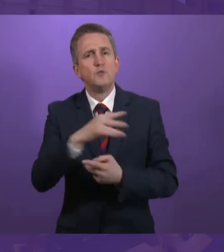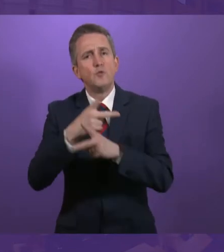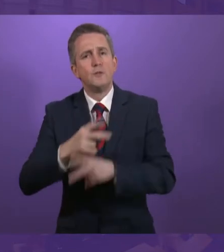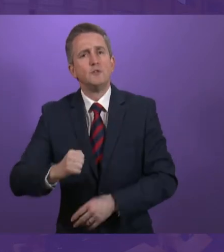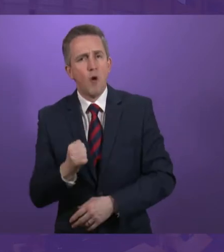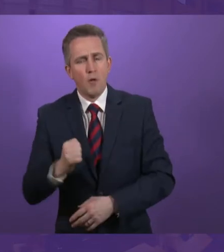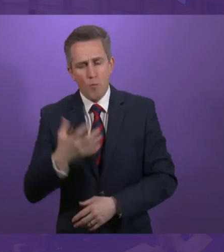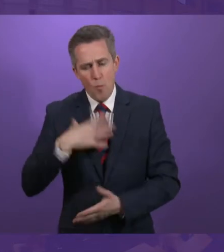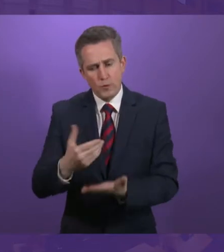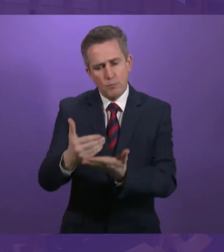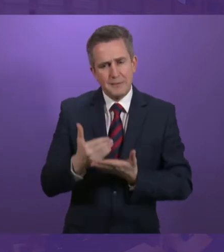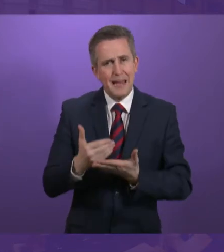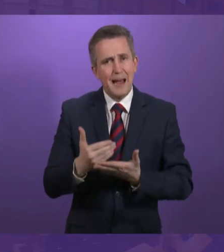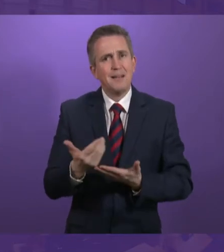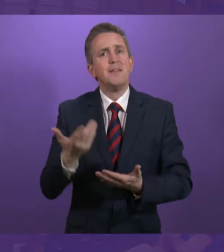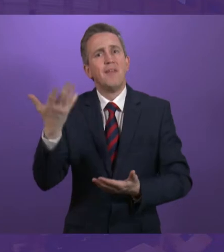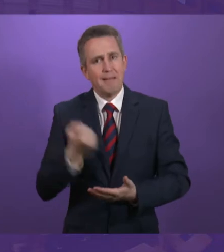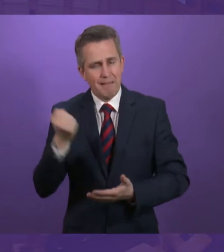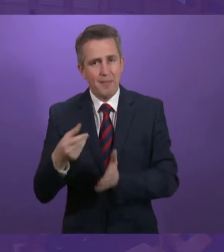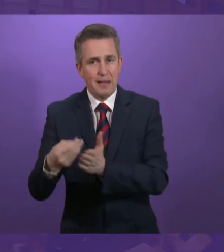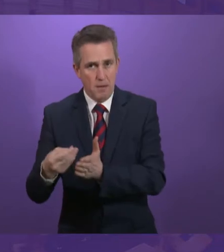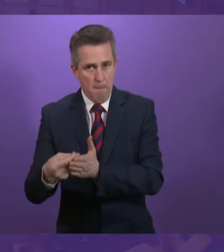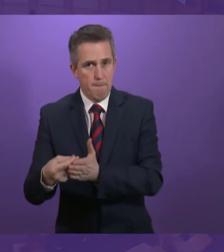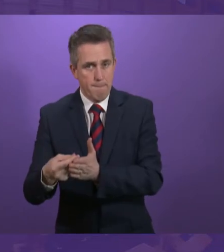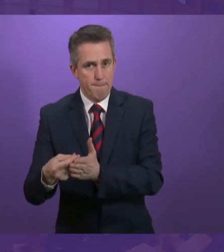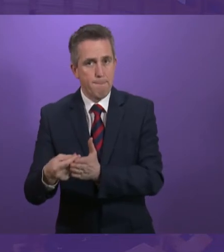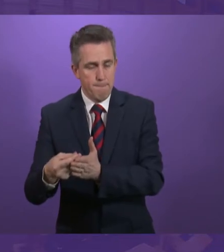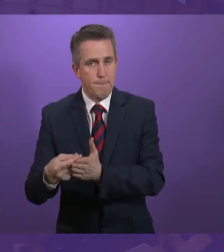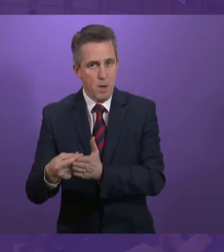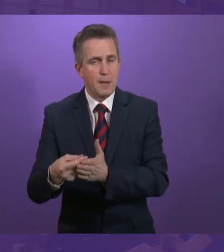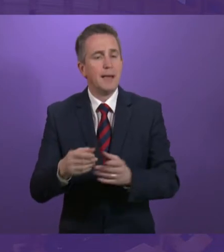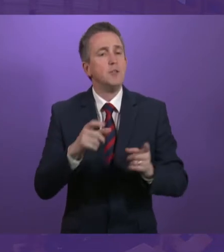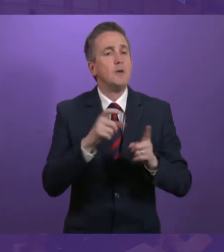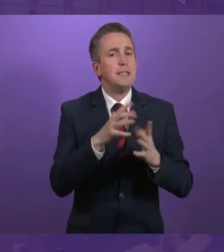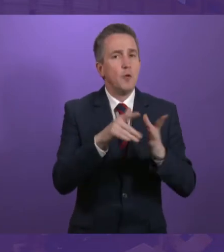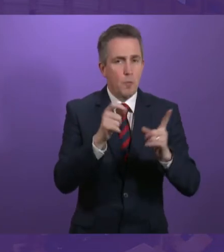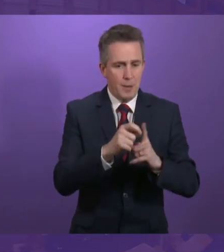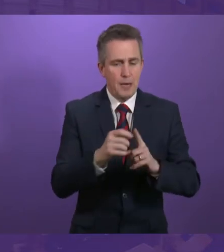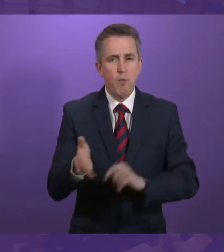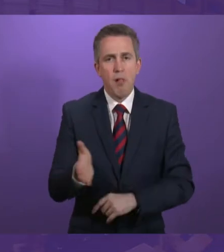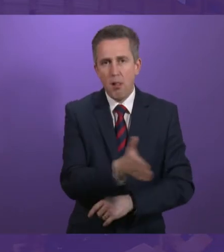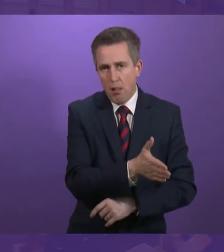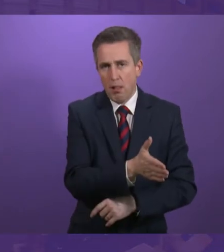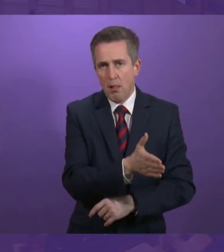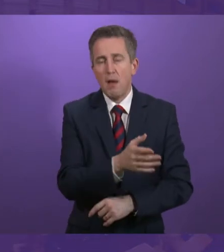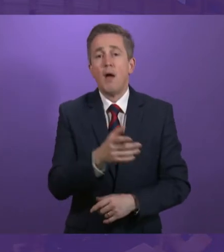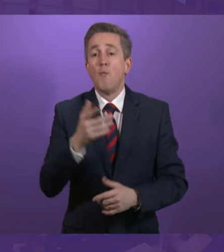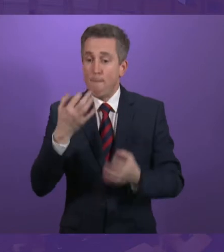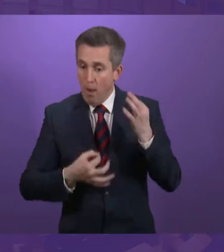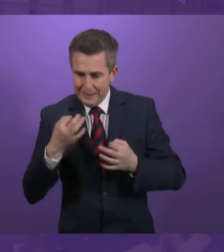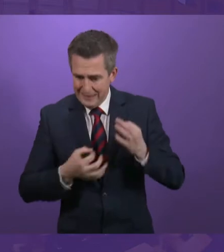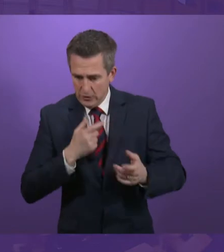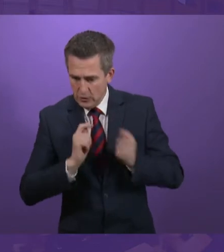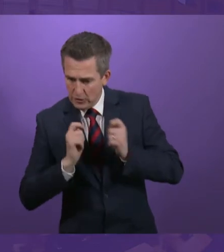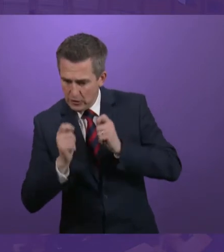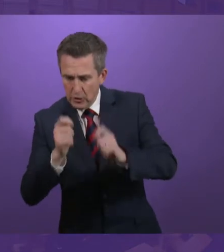protected from aspects of the current DWP regime but protected too from the errors that inevitably follow when politicians rush through